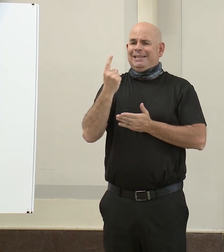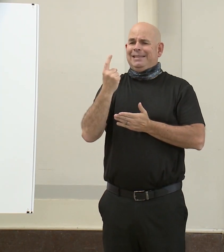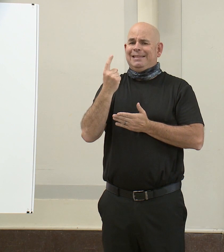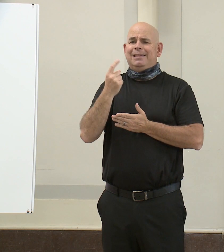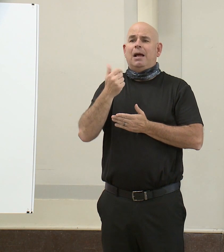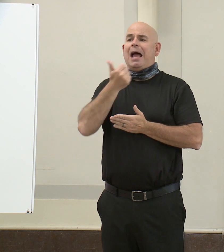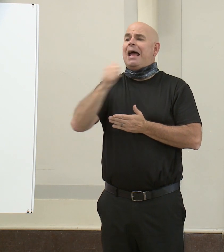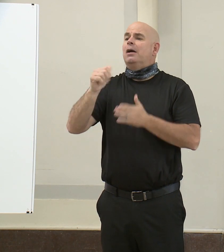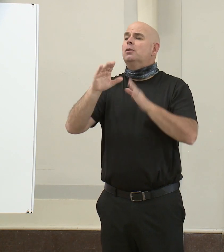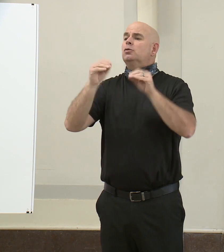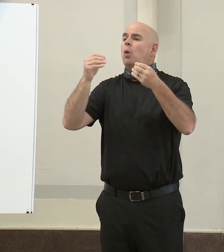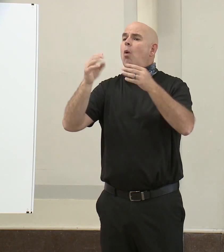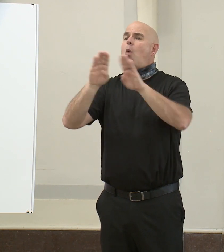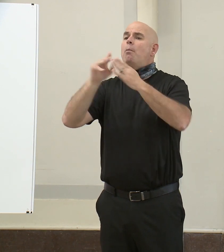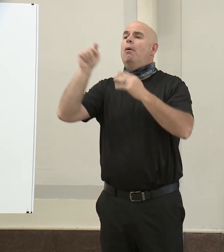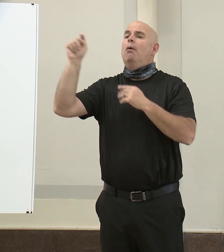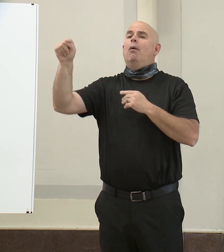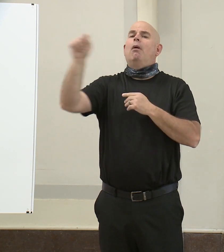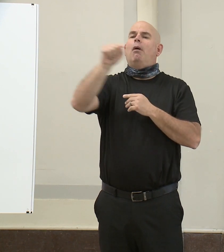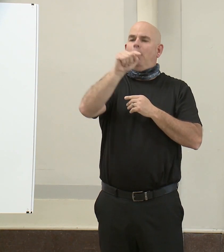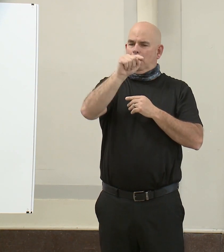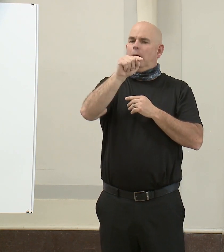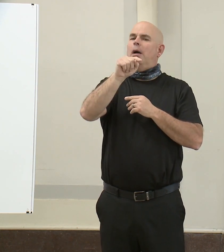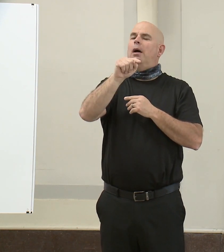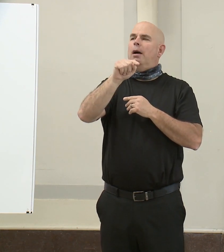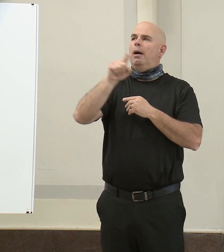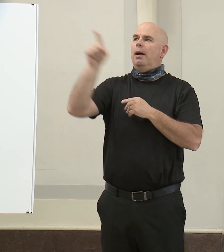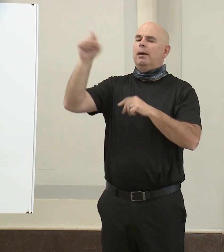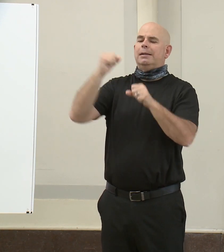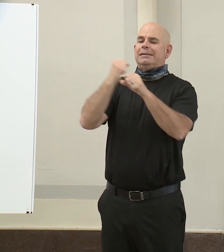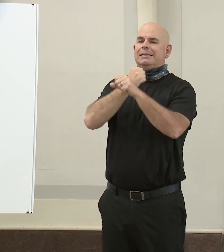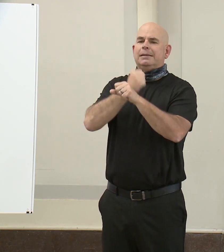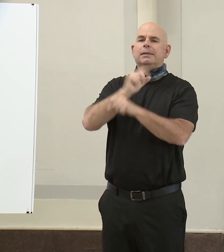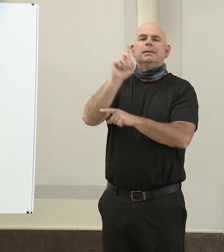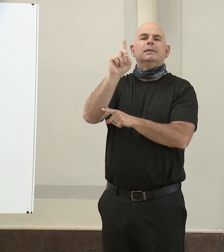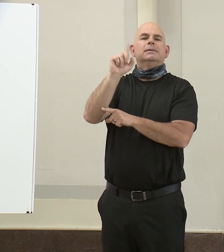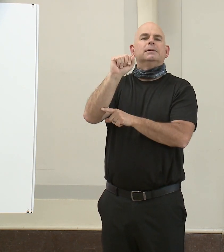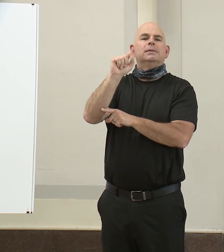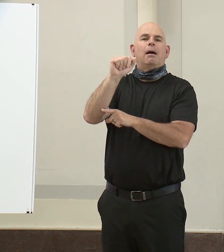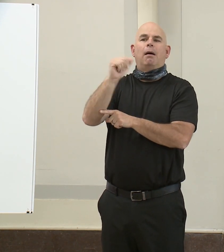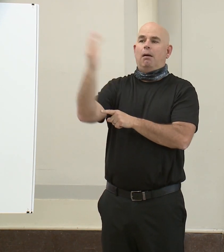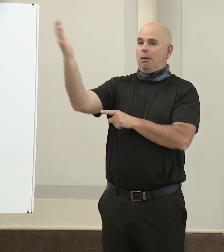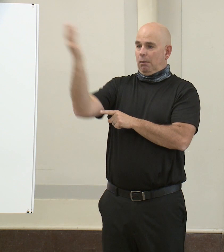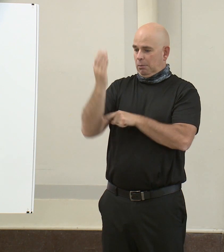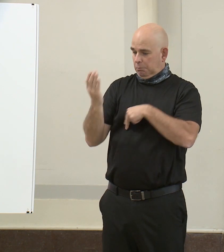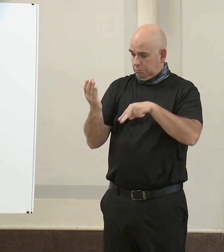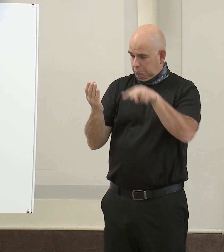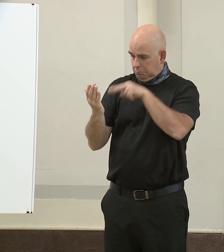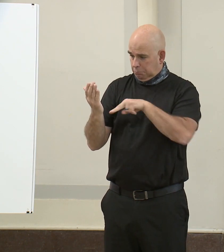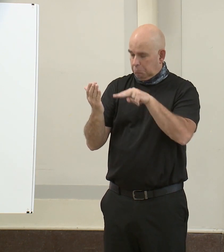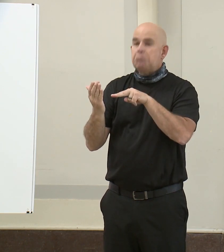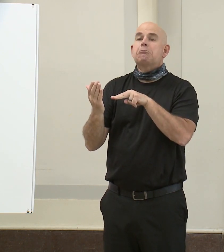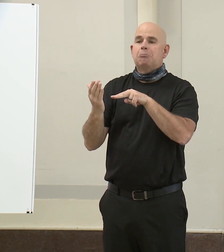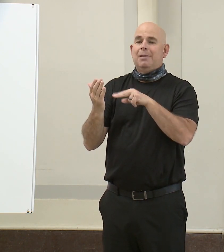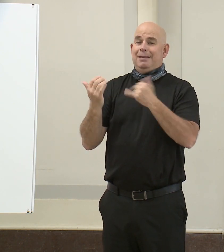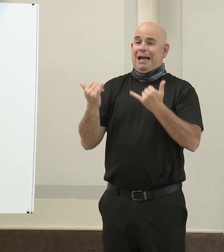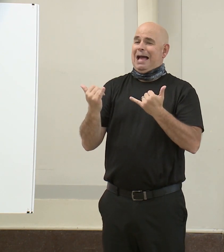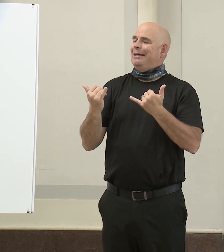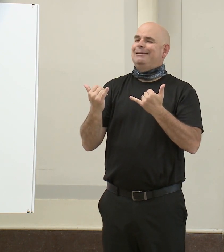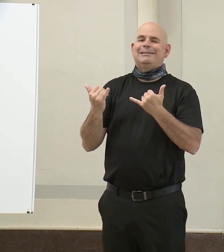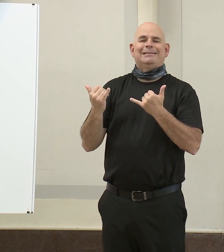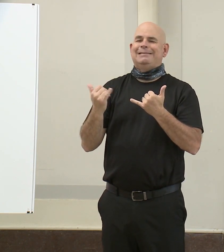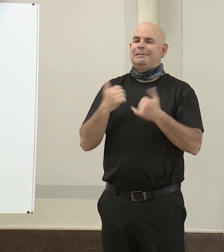the data and signs. That is the only way I can responsibly tell residents that it is safe for them to return to normal